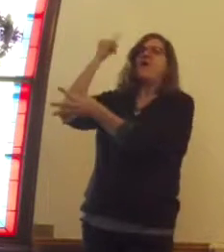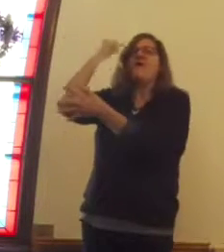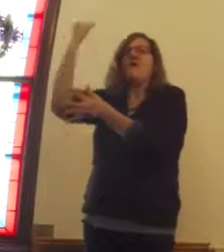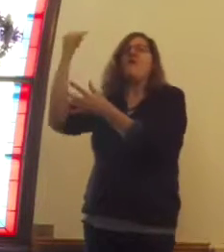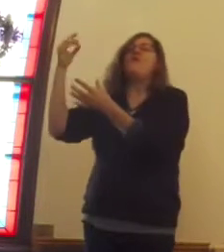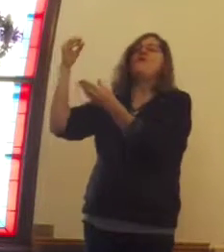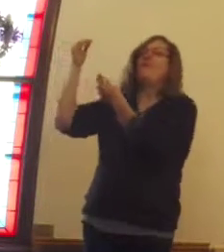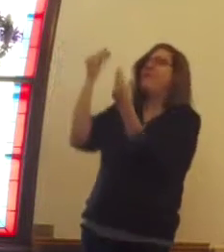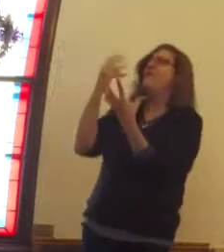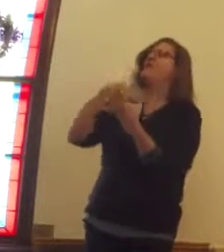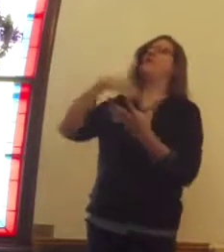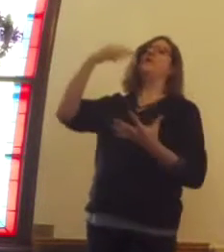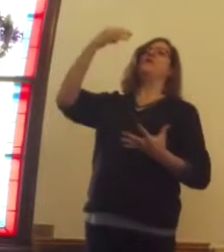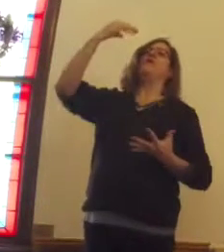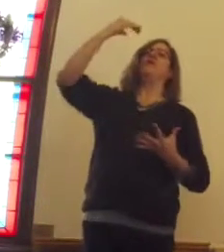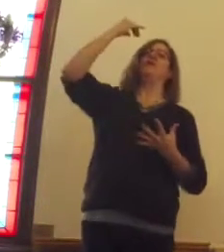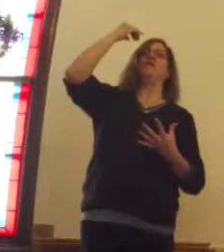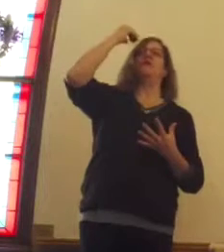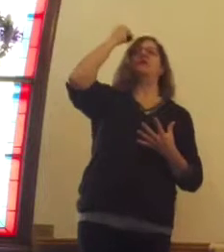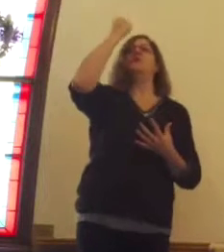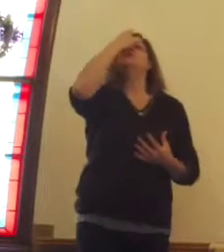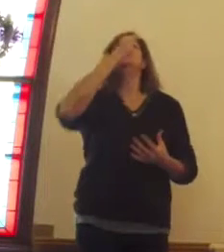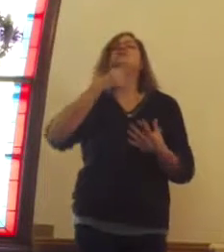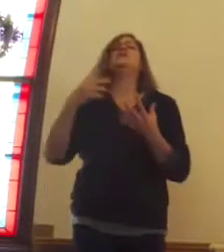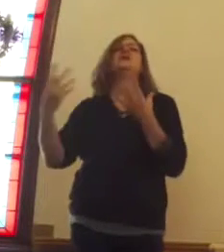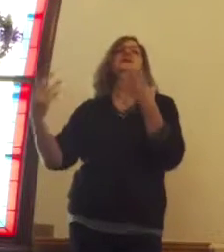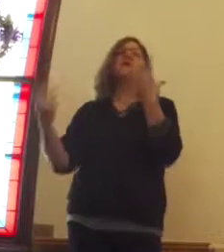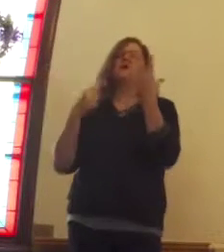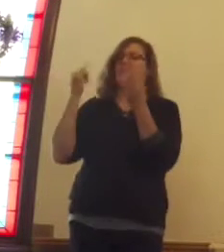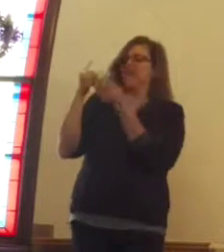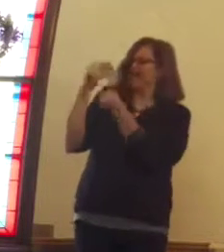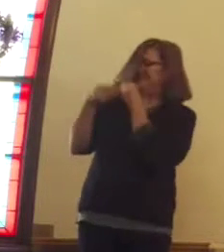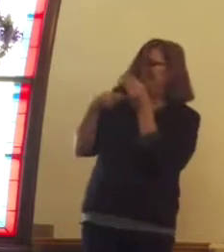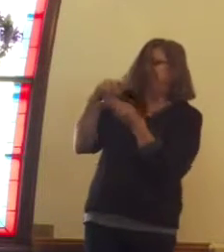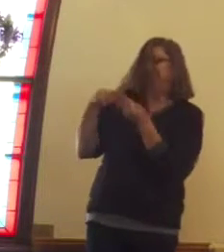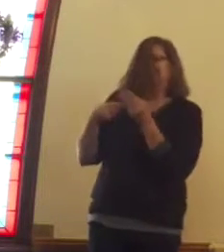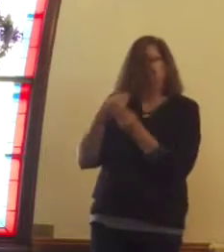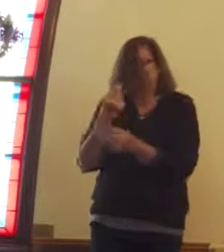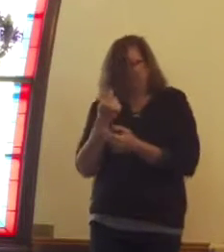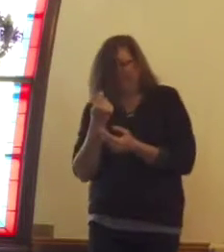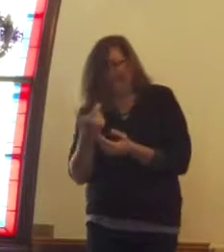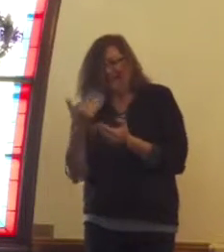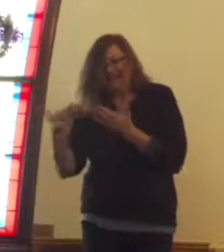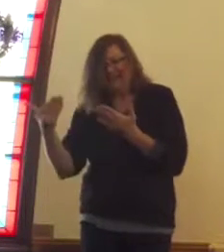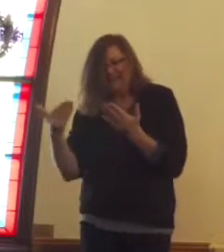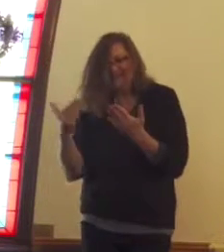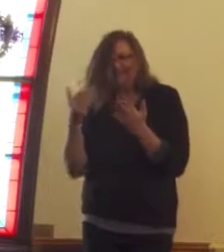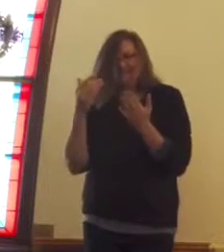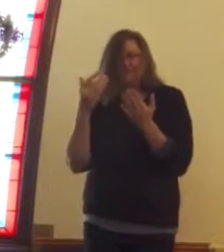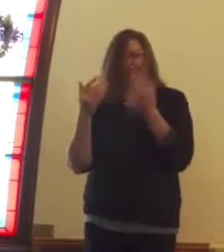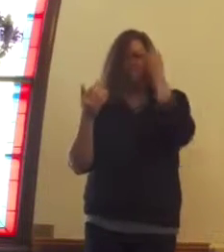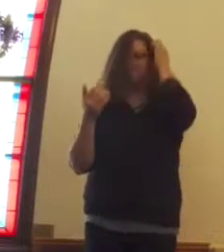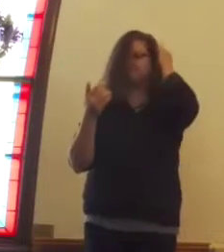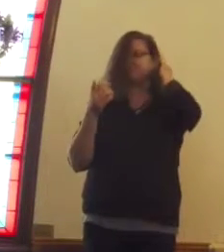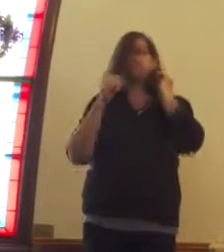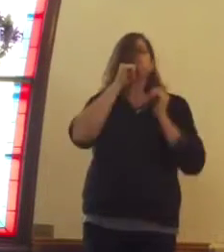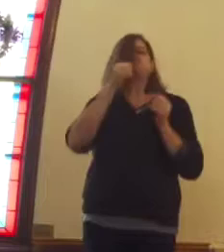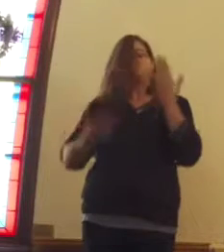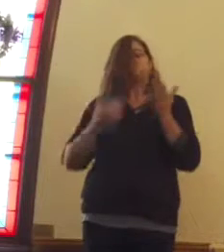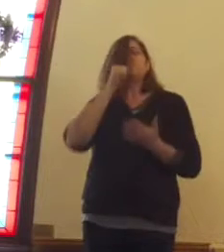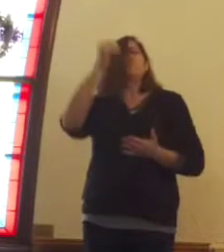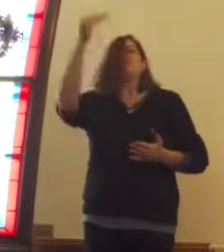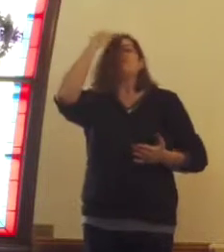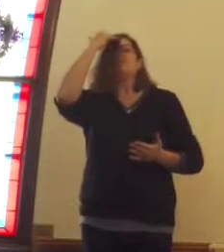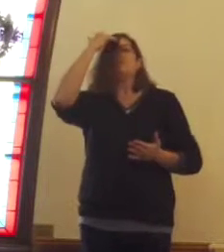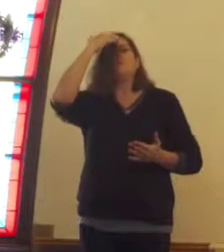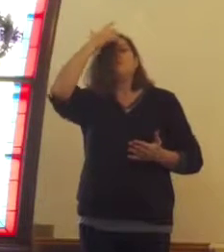These unknowns that might become, in most cases, reality